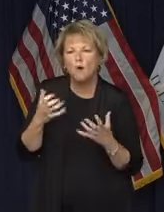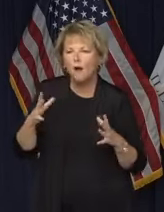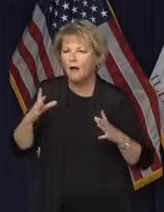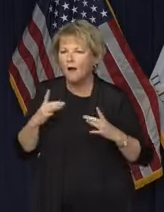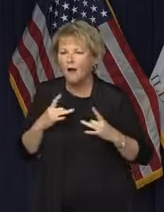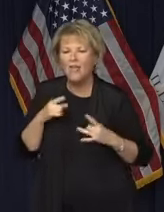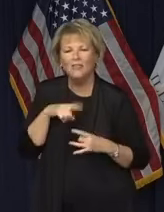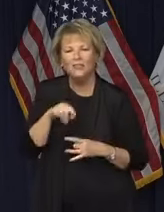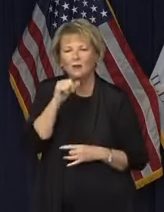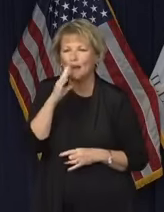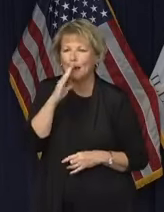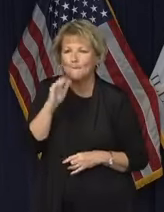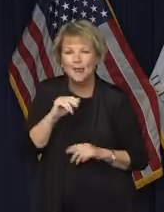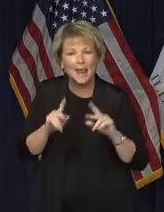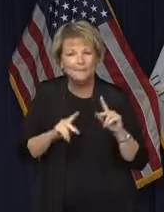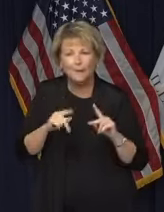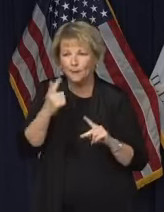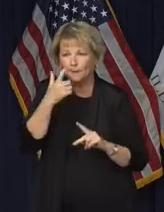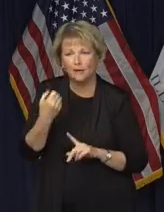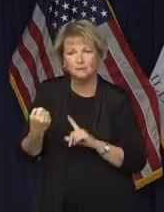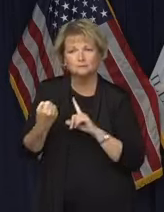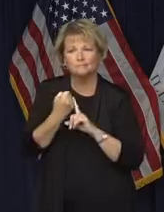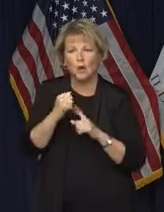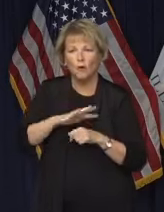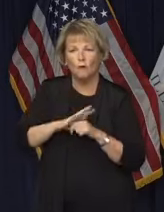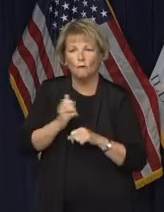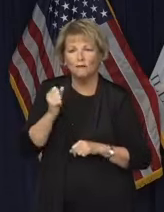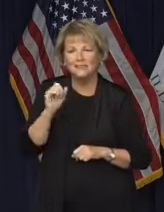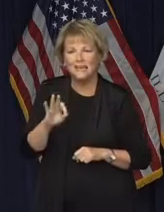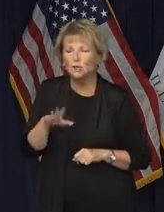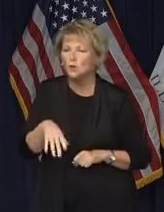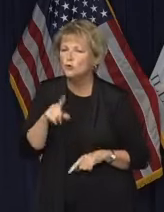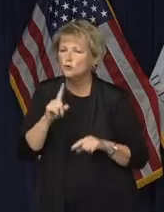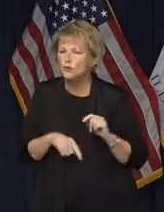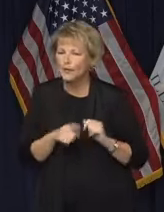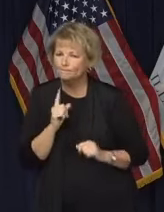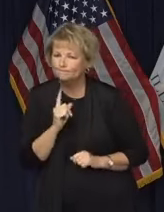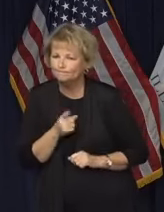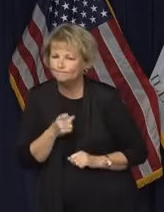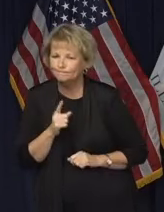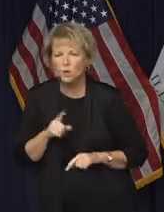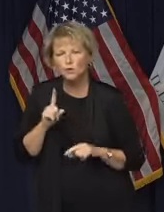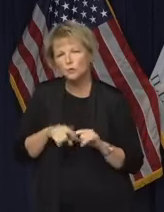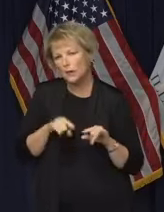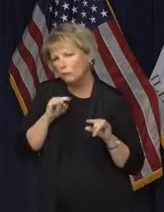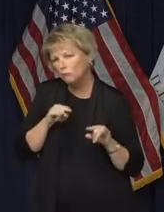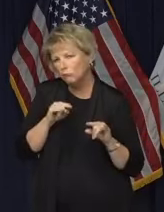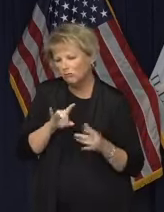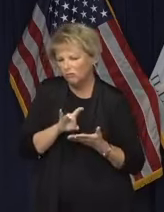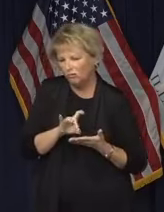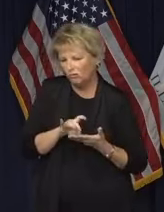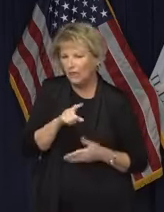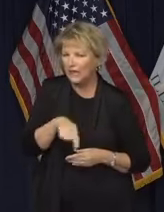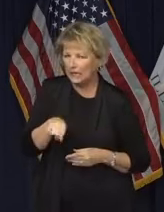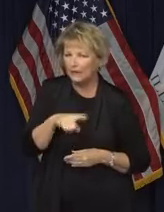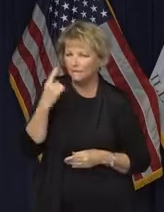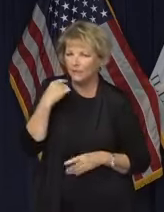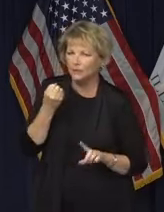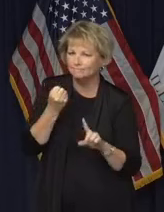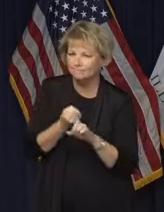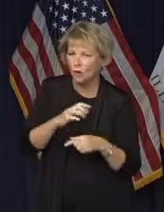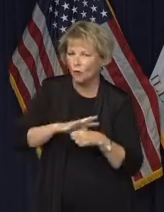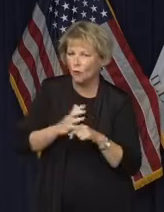They are not bad people for catching the virus. We need not point fingers or vilify people who test positive.